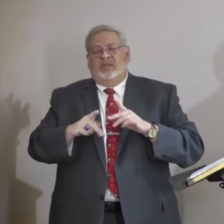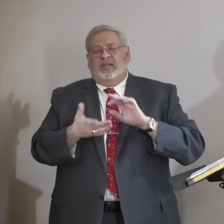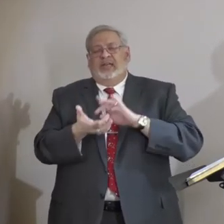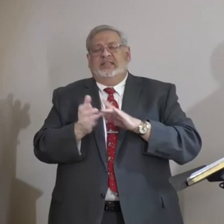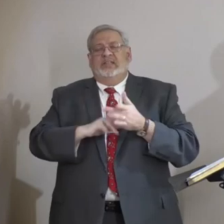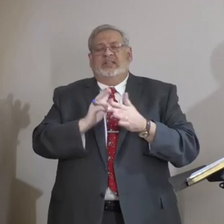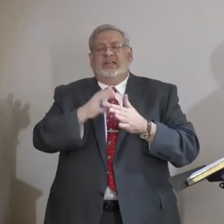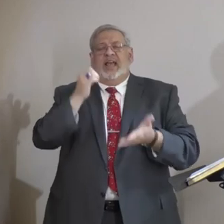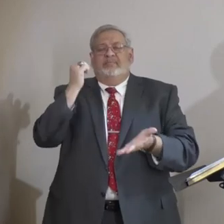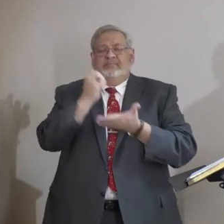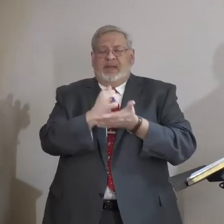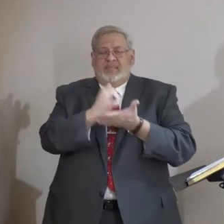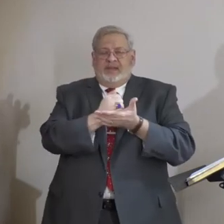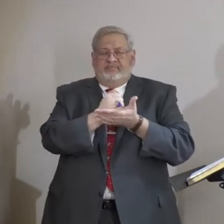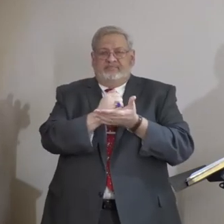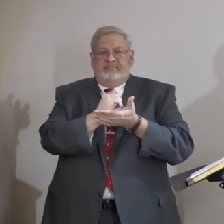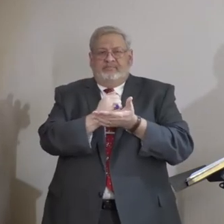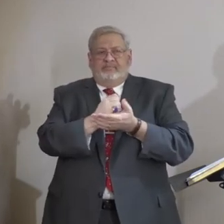we pray. Amen.